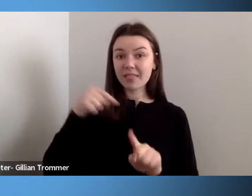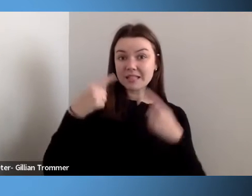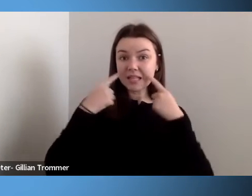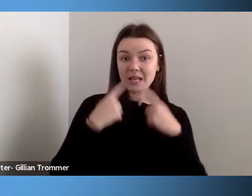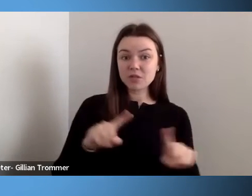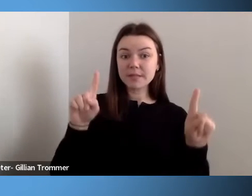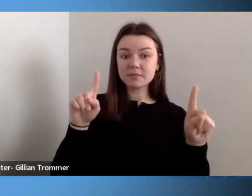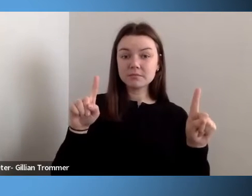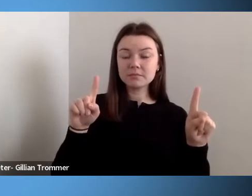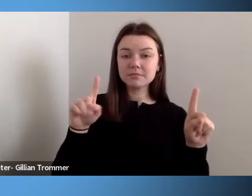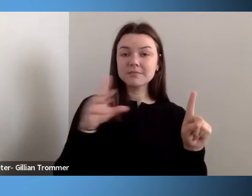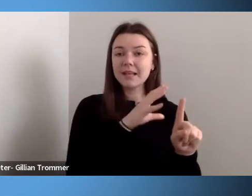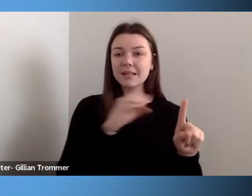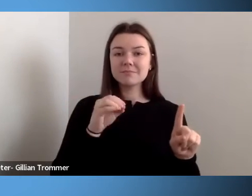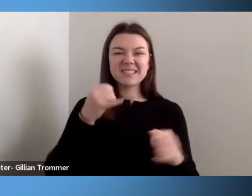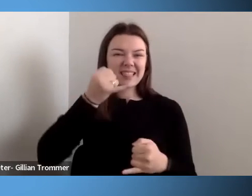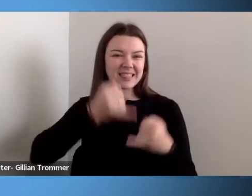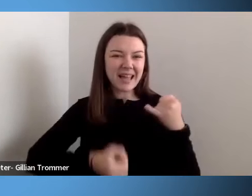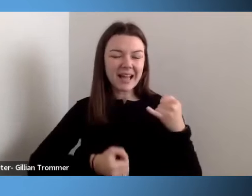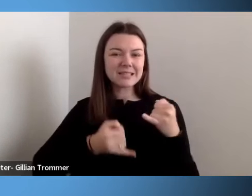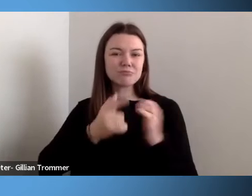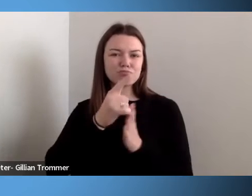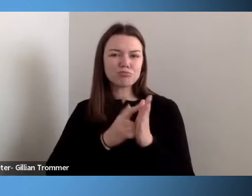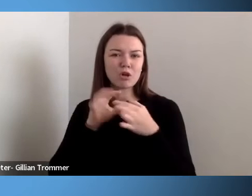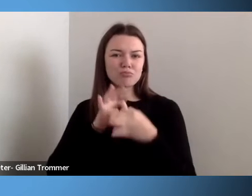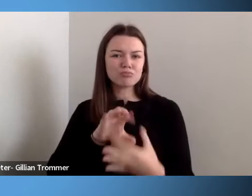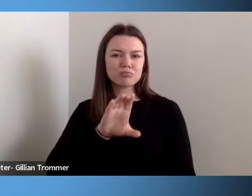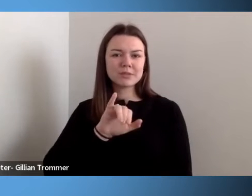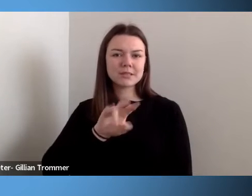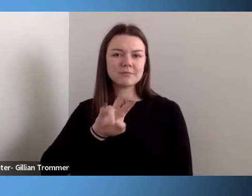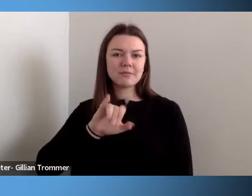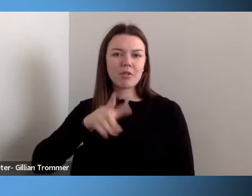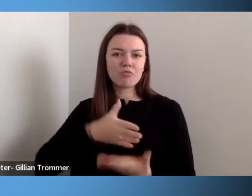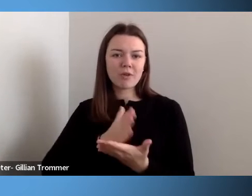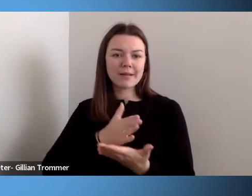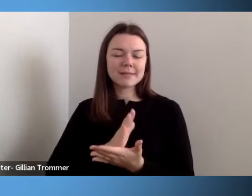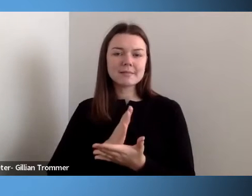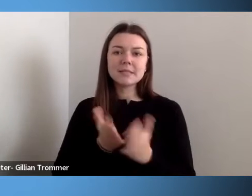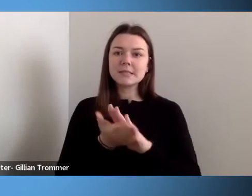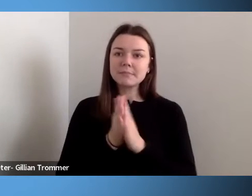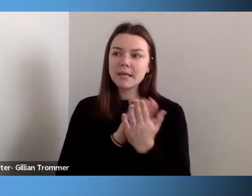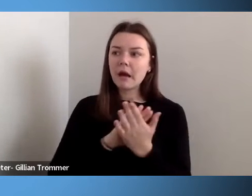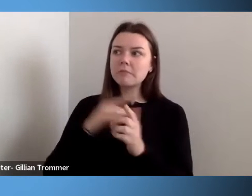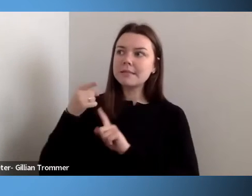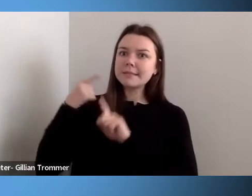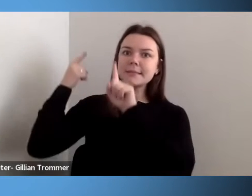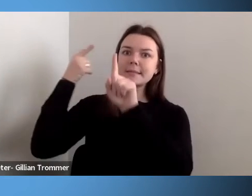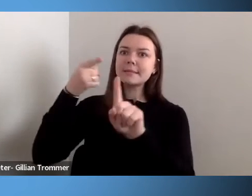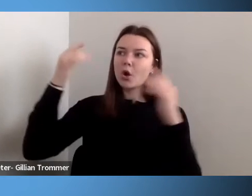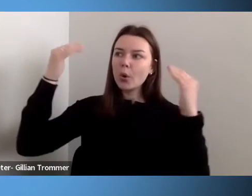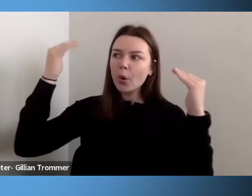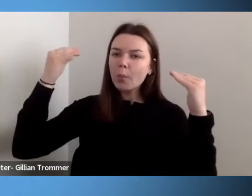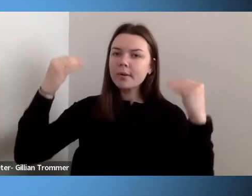rights passed in America has become a beacon of hope and inspiration for all persons with